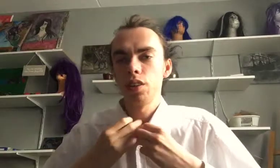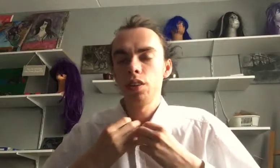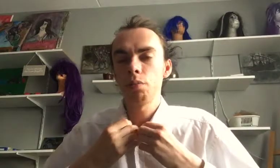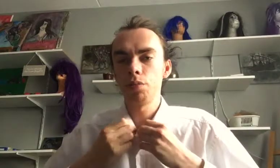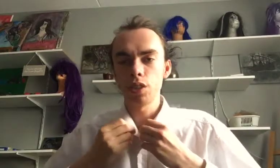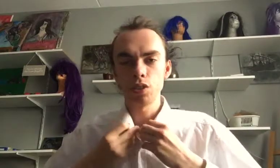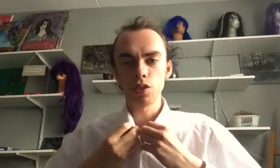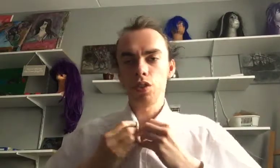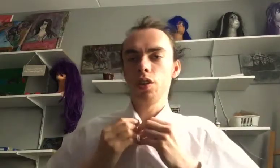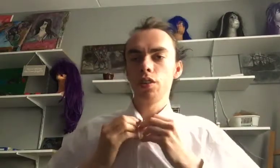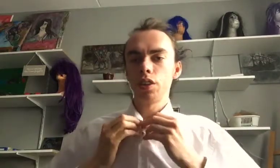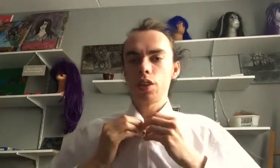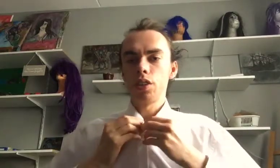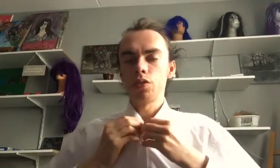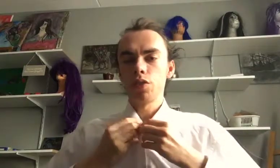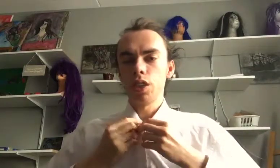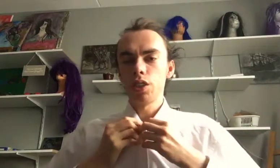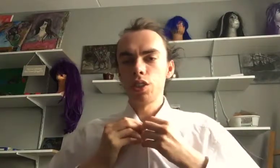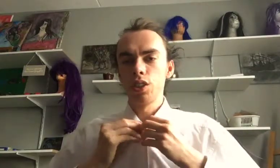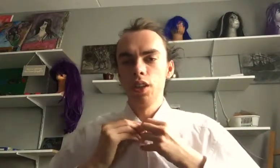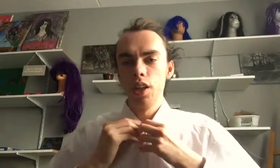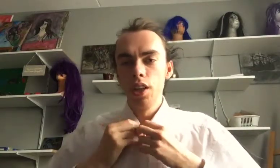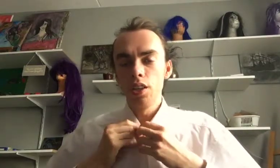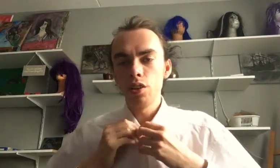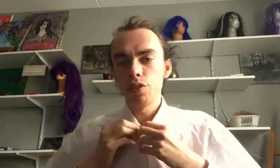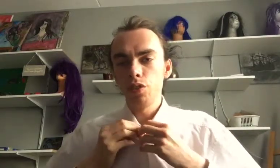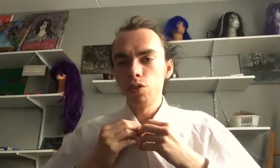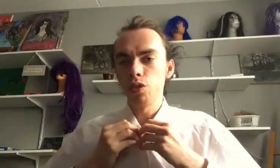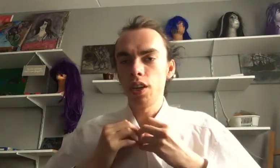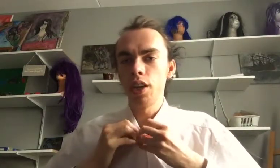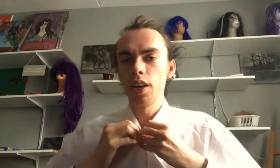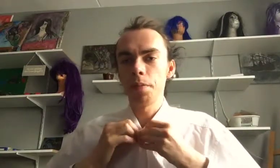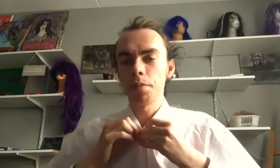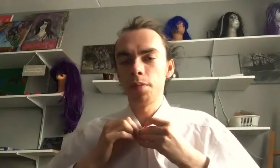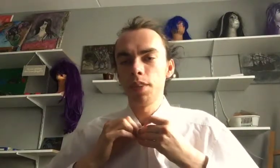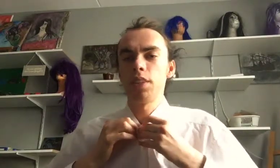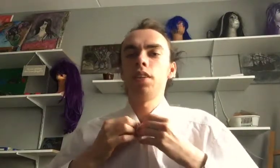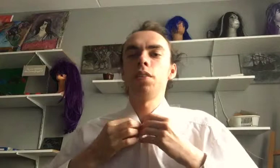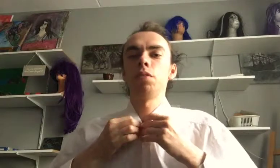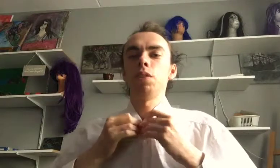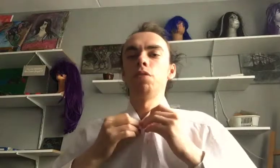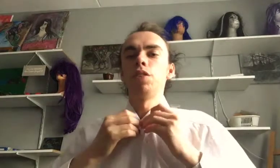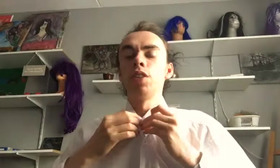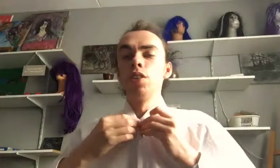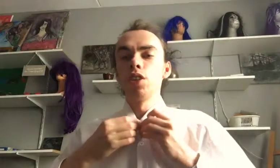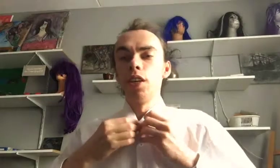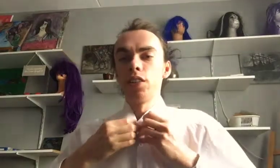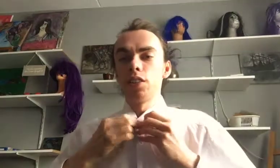and, lots of art, and that kind of things, you have to, read, um, of his new sliders.